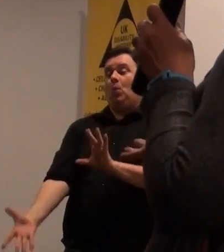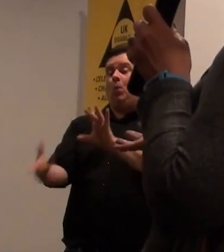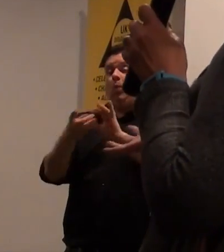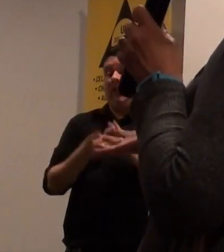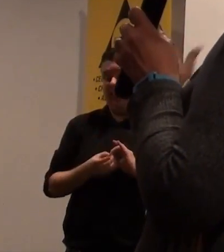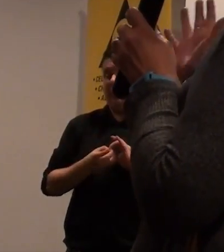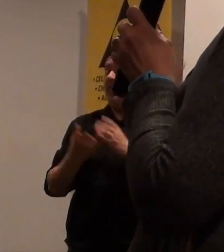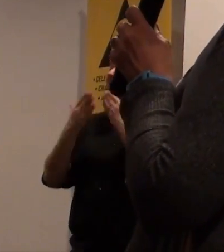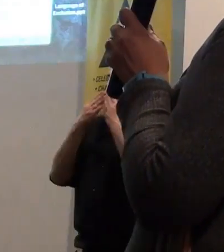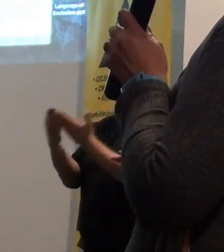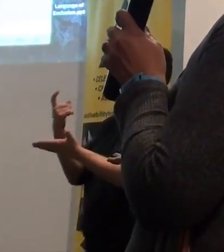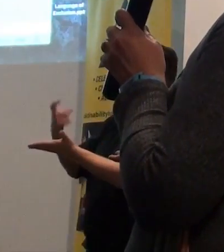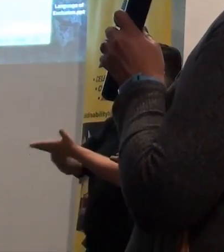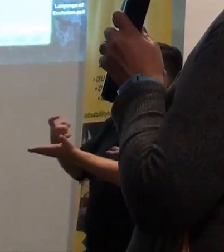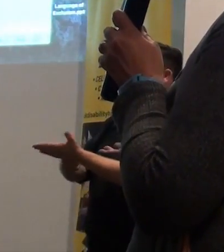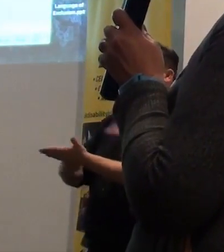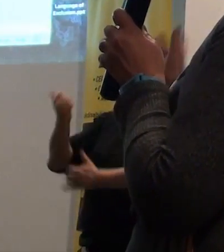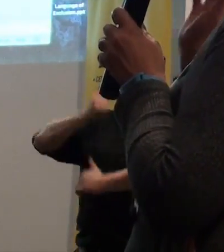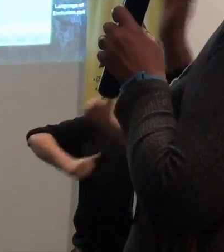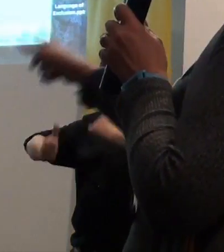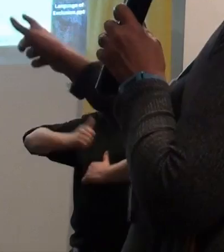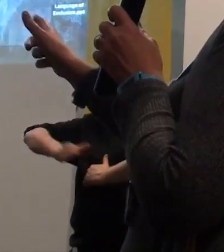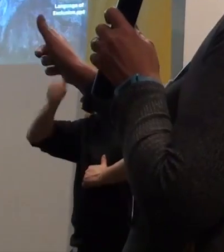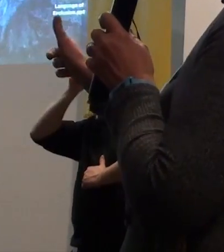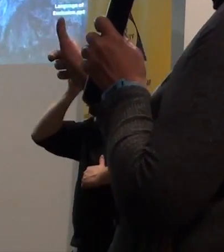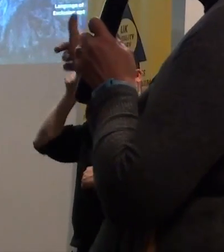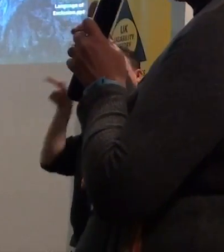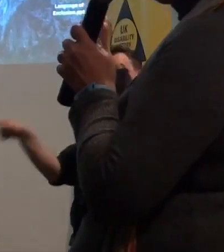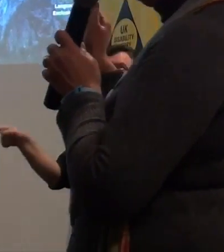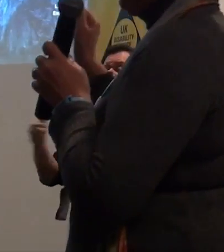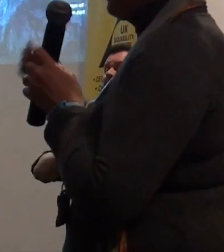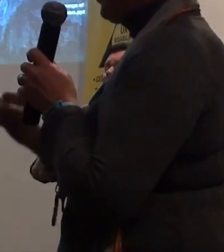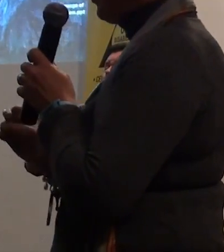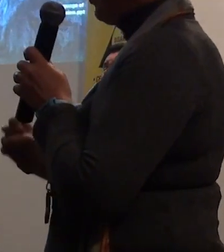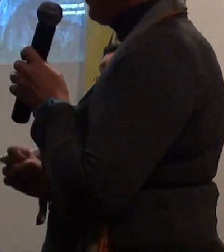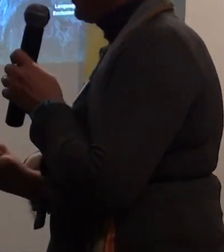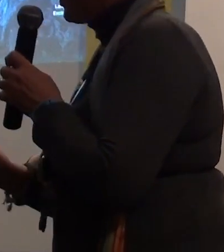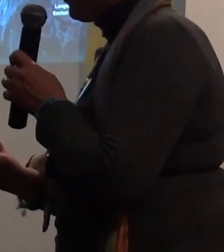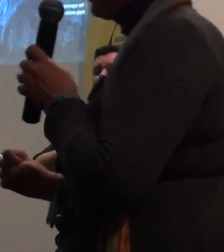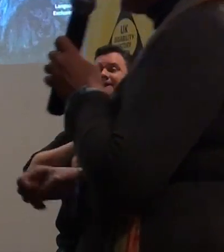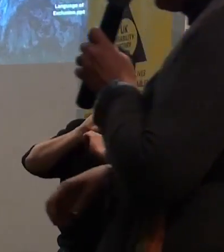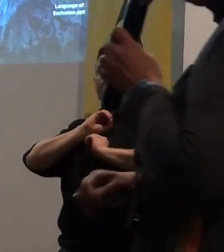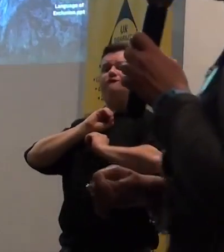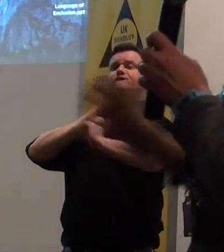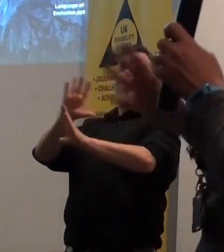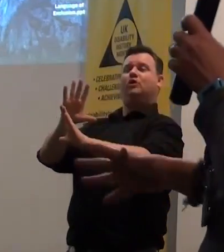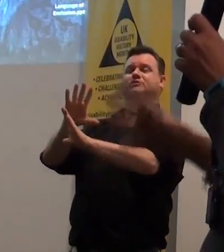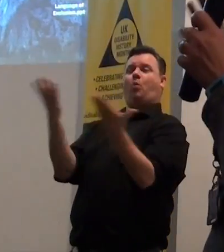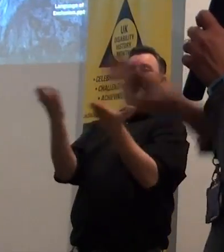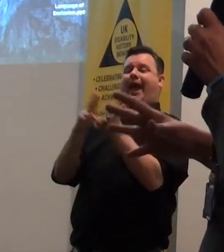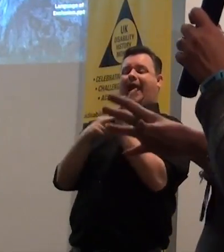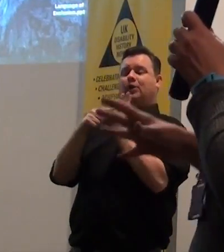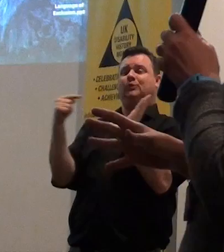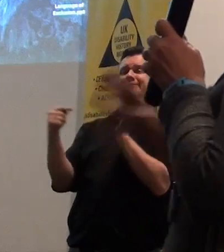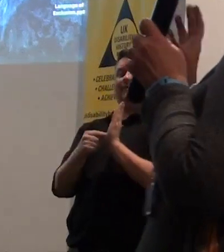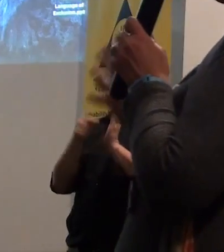Thank you very much, Richard. It's been an absolute honour to go over the years. And would say you've been a very good voice in the NUT at times when